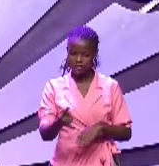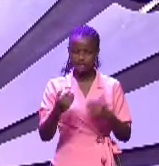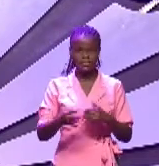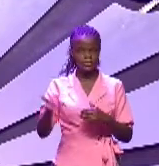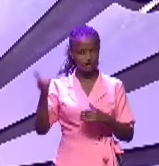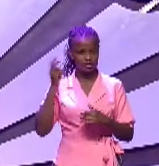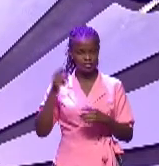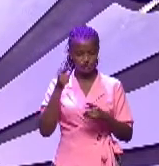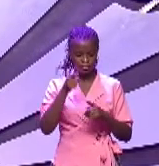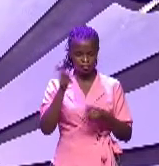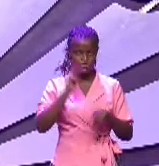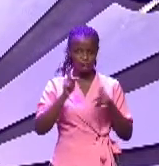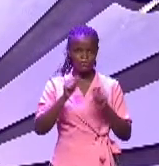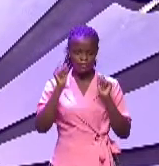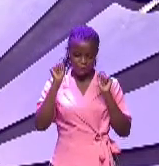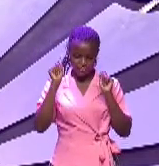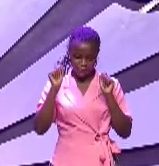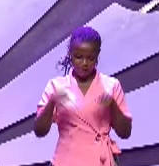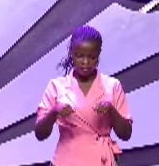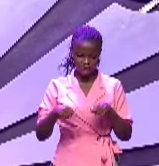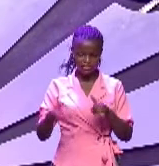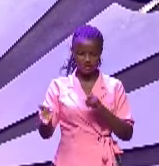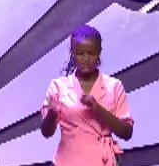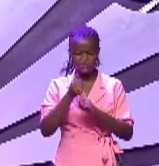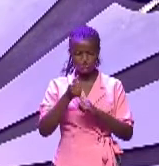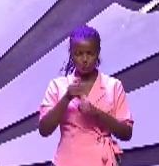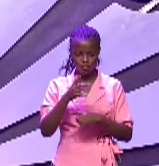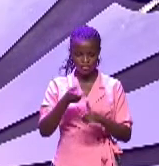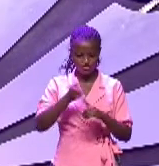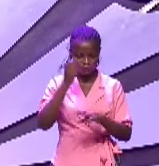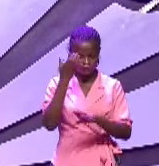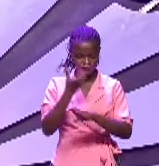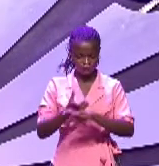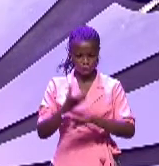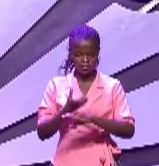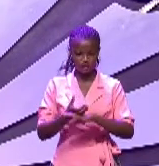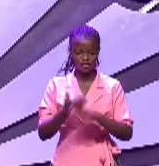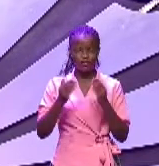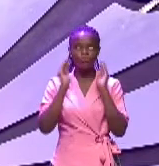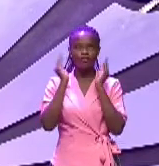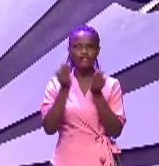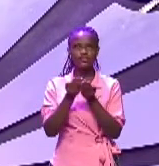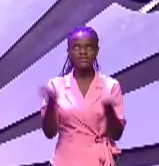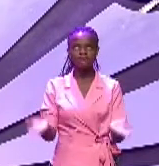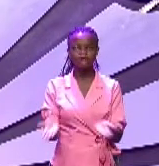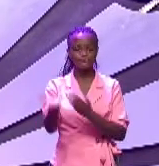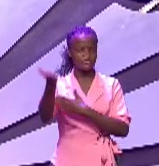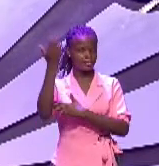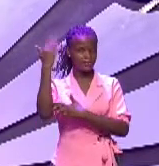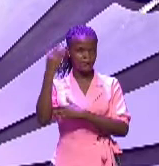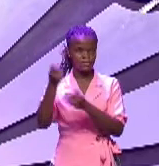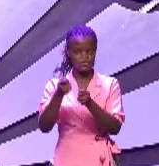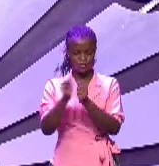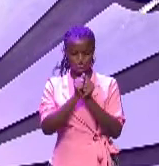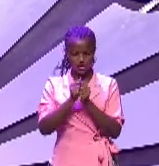ye rebels must me fetch you water out of this rock and Moses lifted up his hand and with